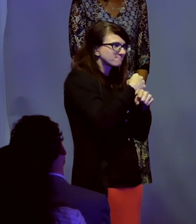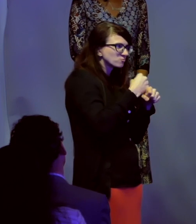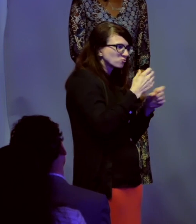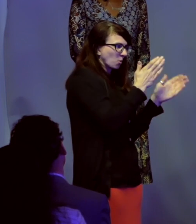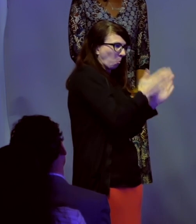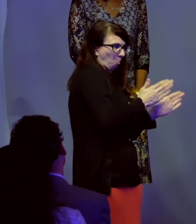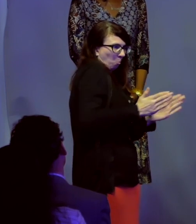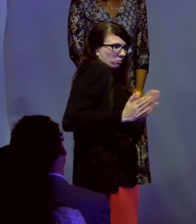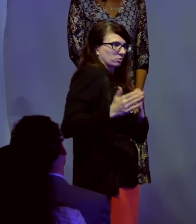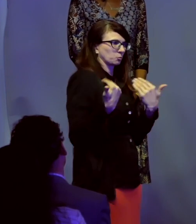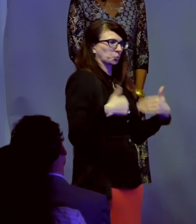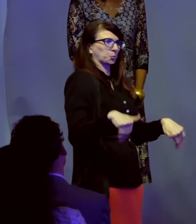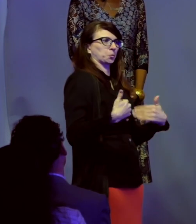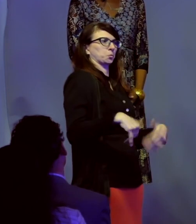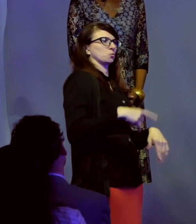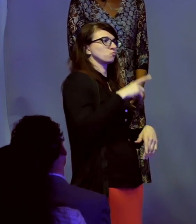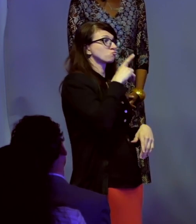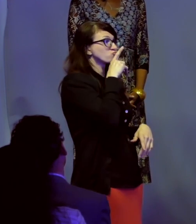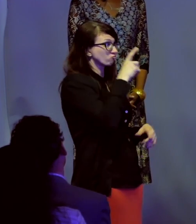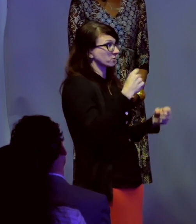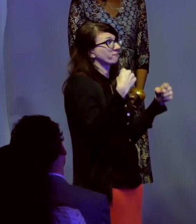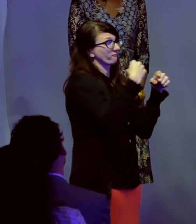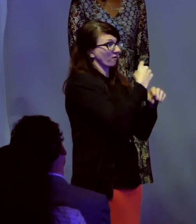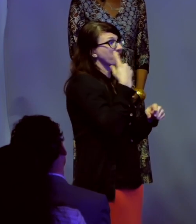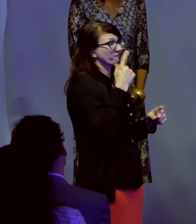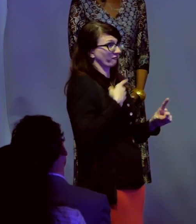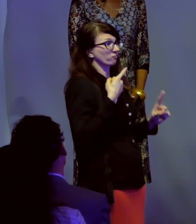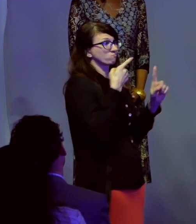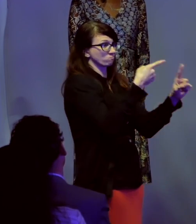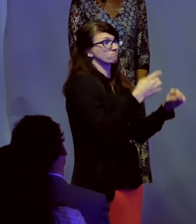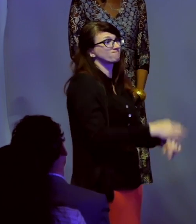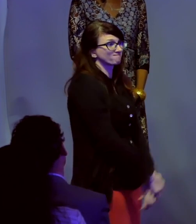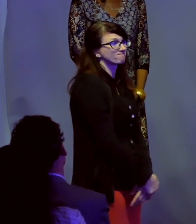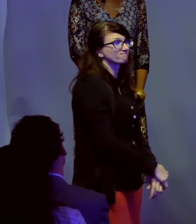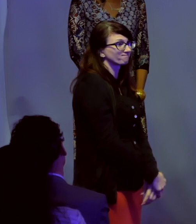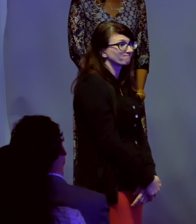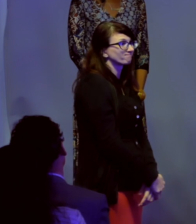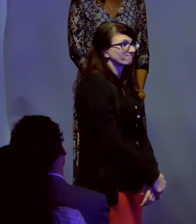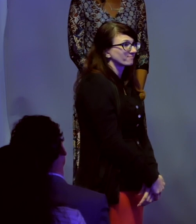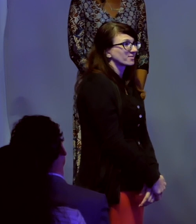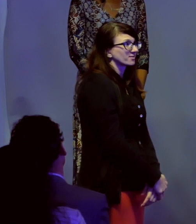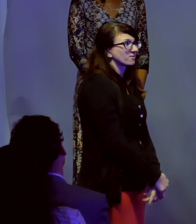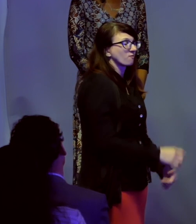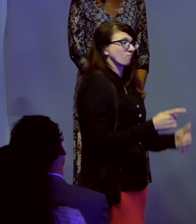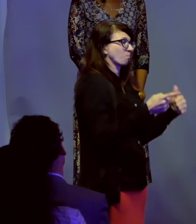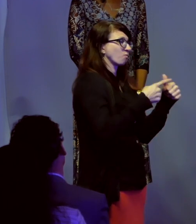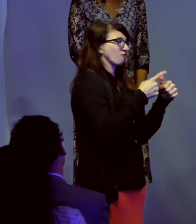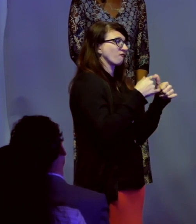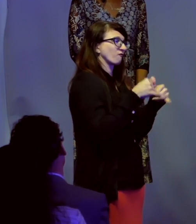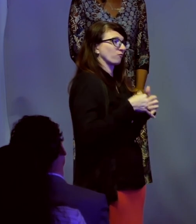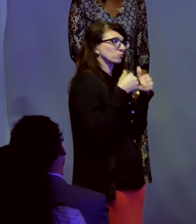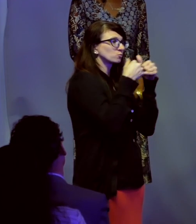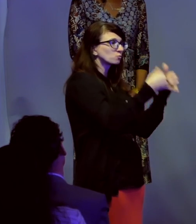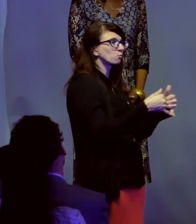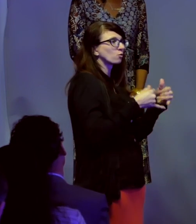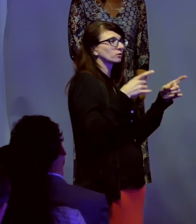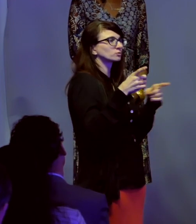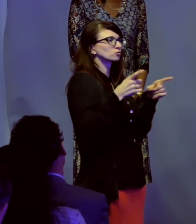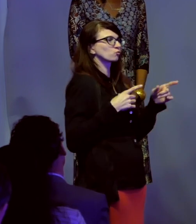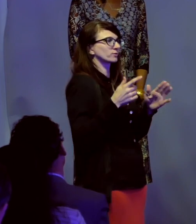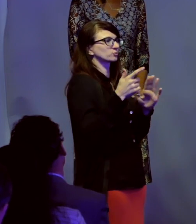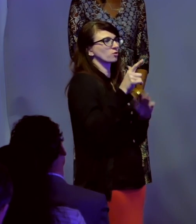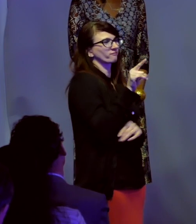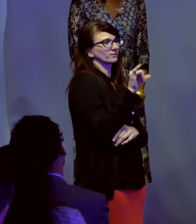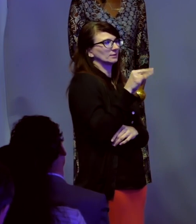organizers, and they are real fighters for the cause. Our first awardee is the Director of Litigation